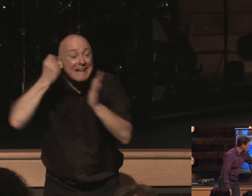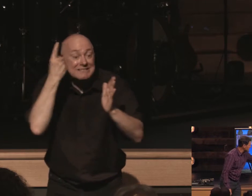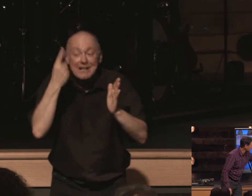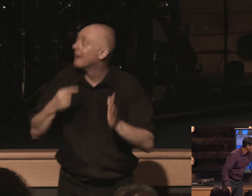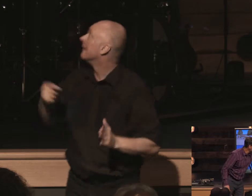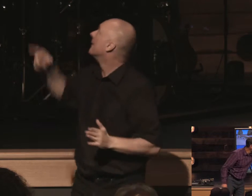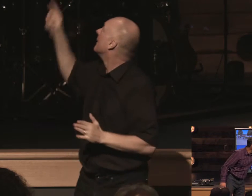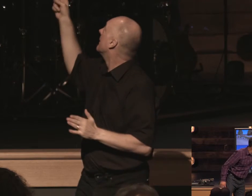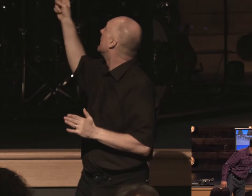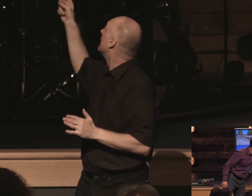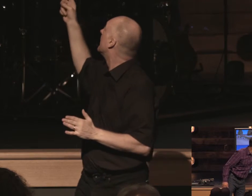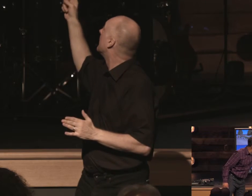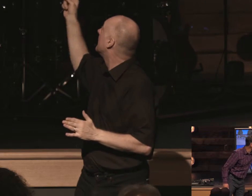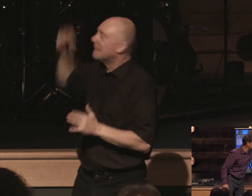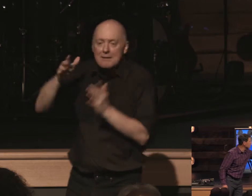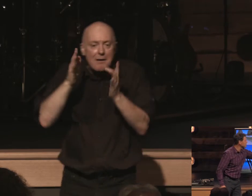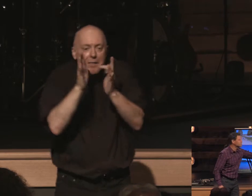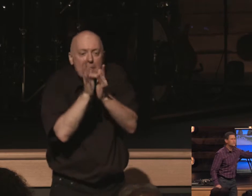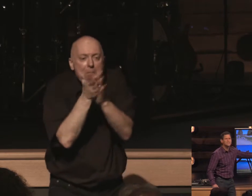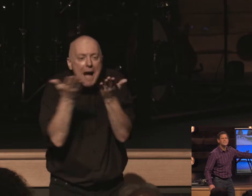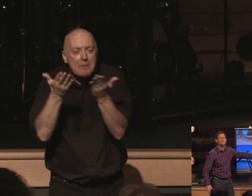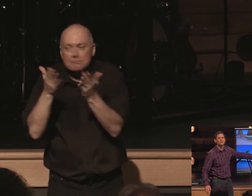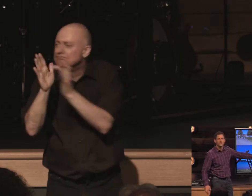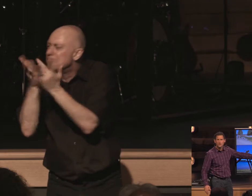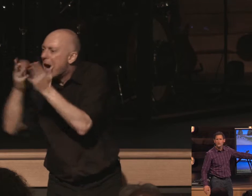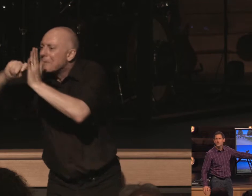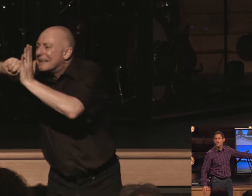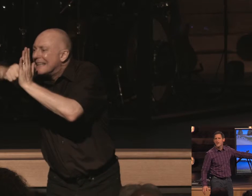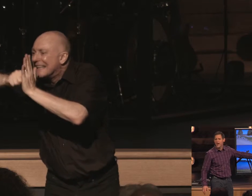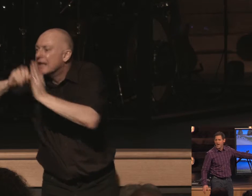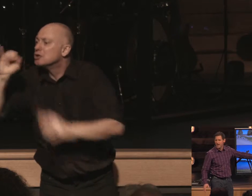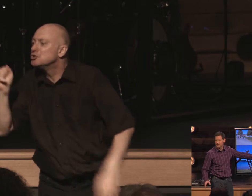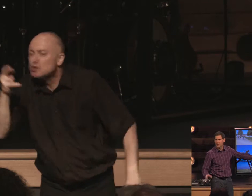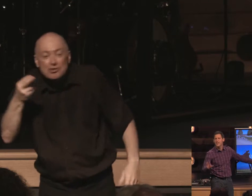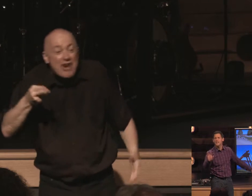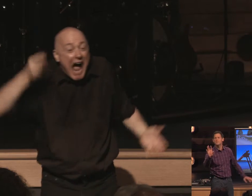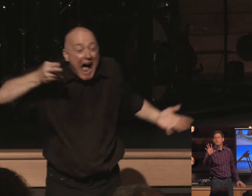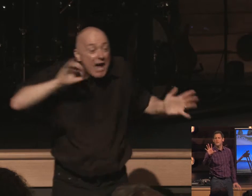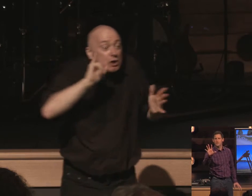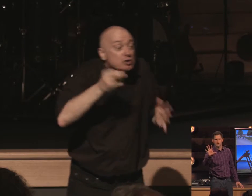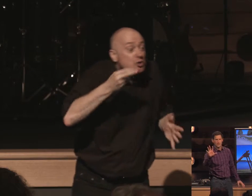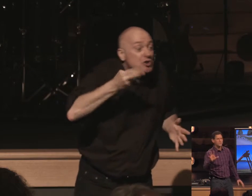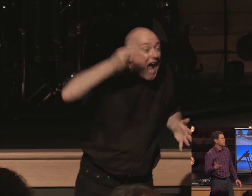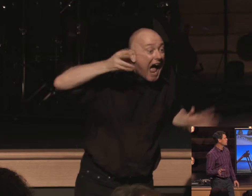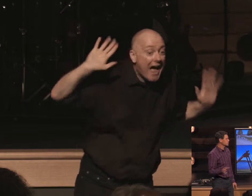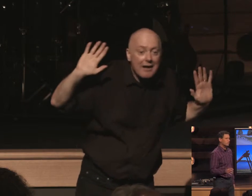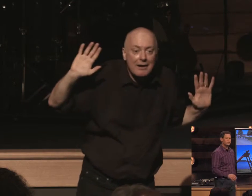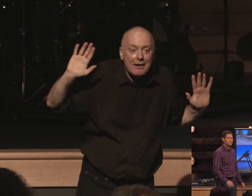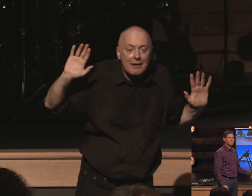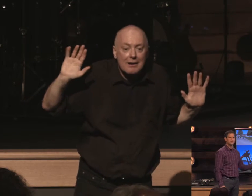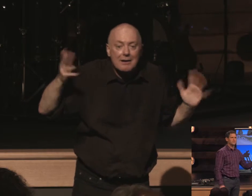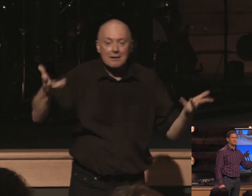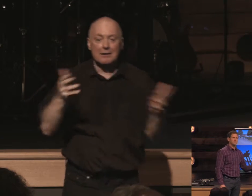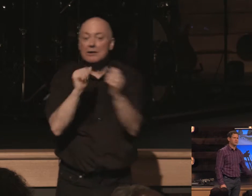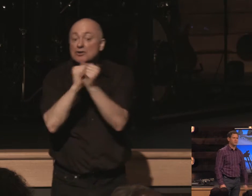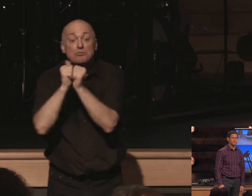here in their cabin and there's the bible there i mean this is these are junior highs okay let me point out this okay your sports team isn't teaching this stuff